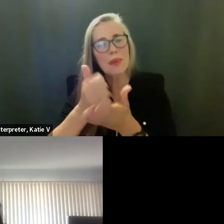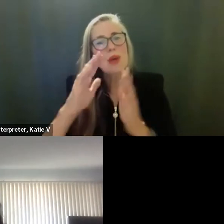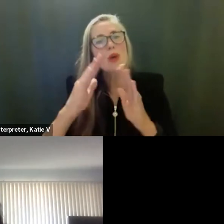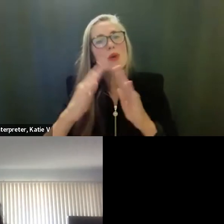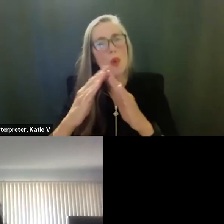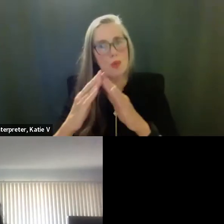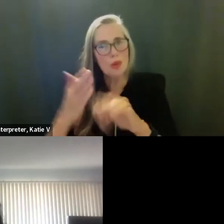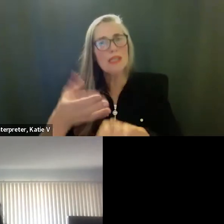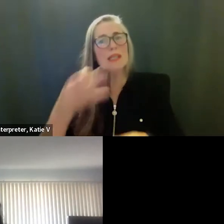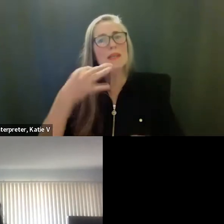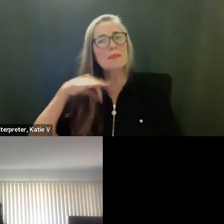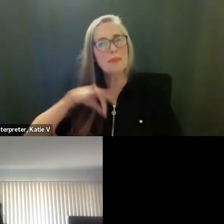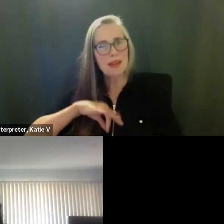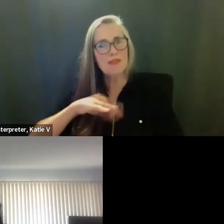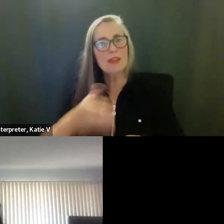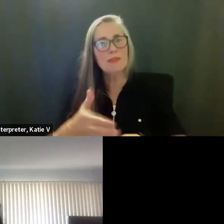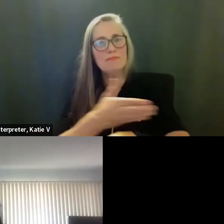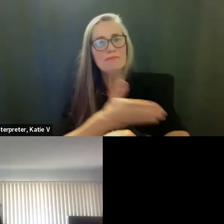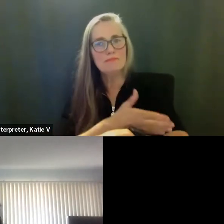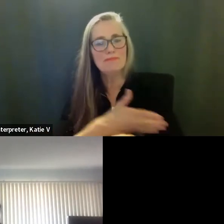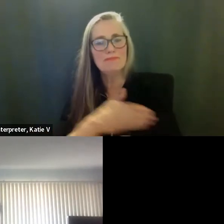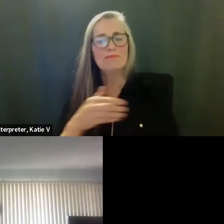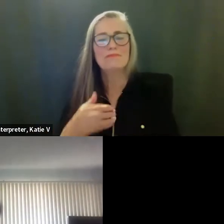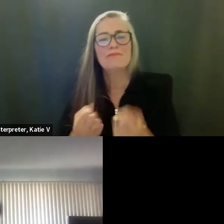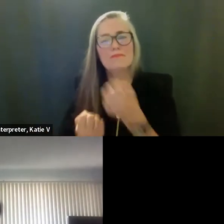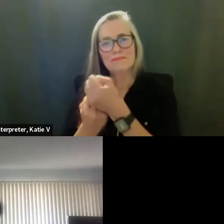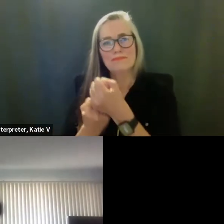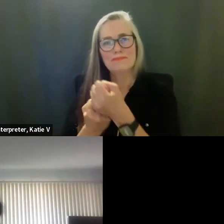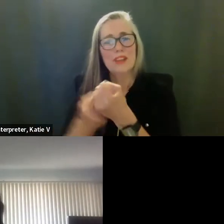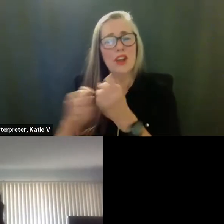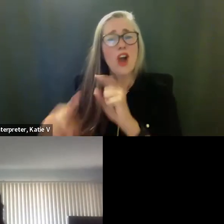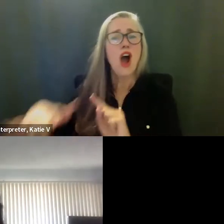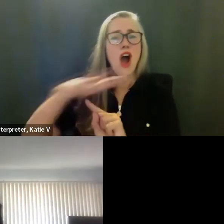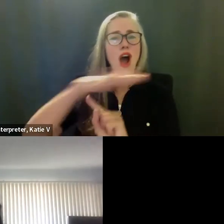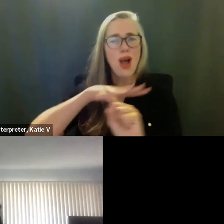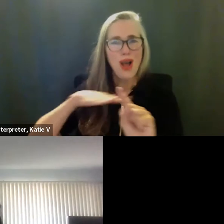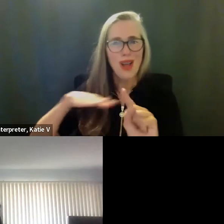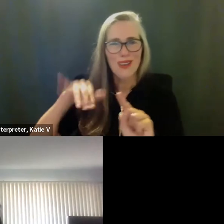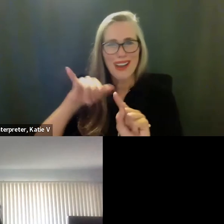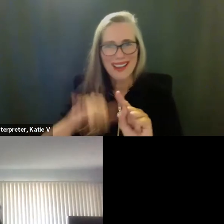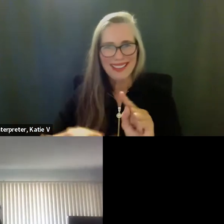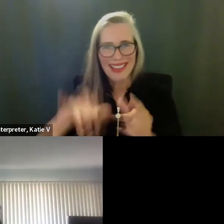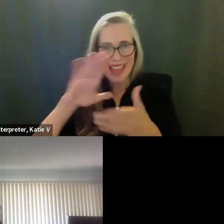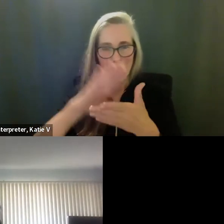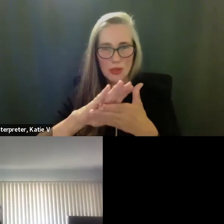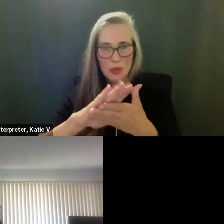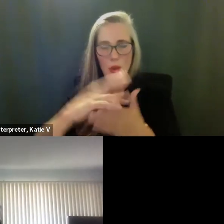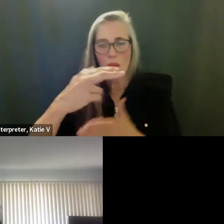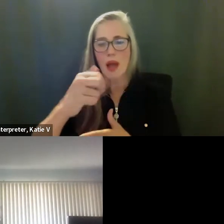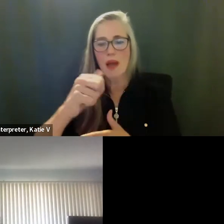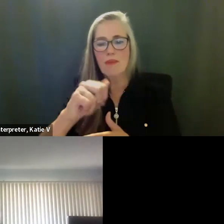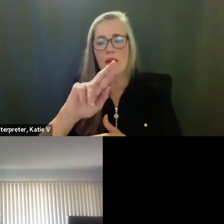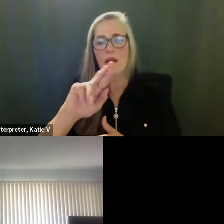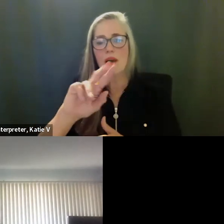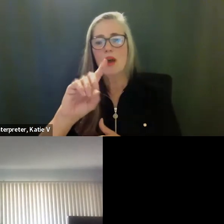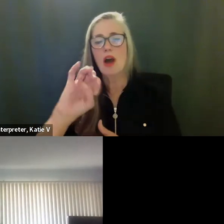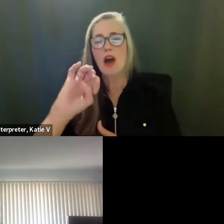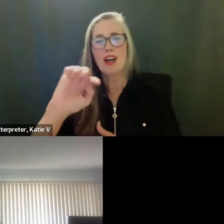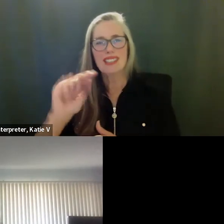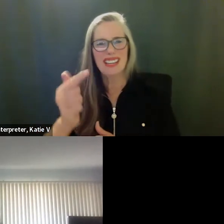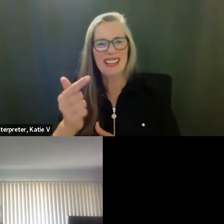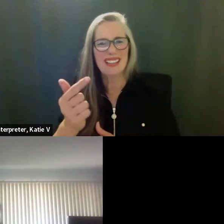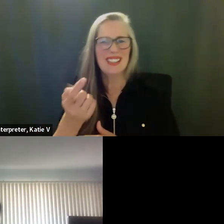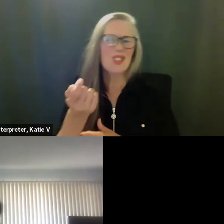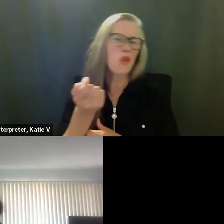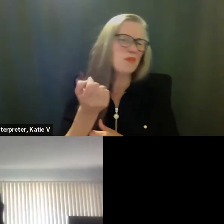community here around the school. So the item I want to present, that's just